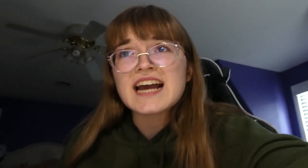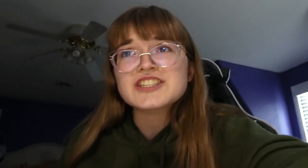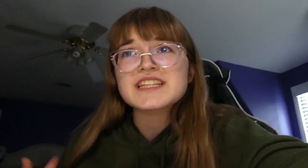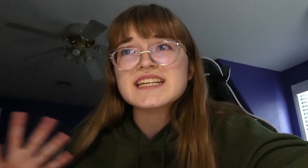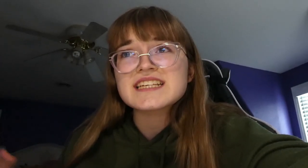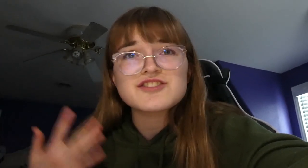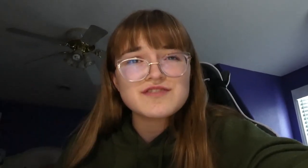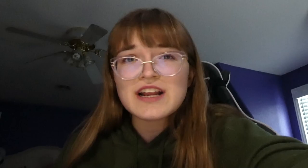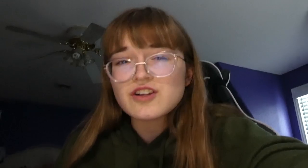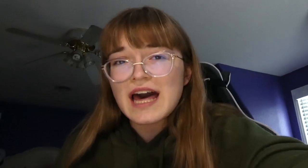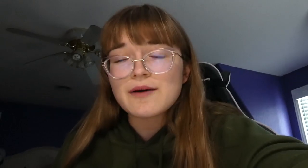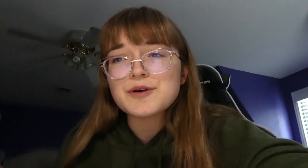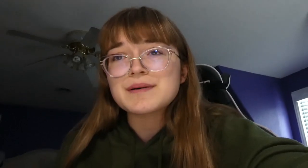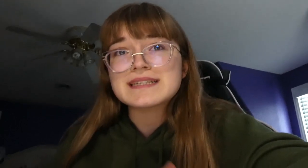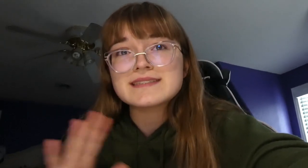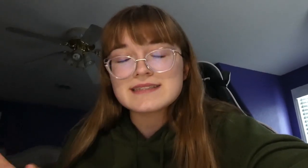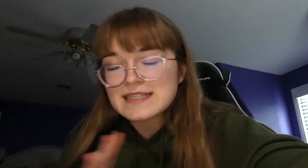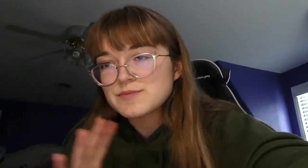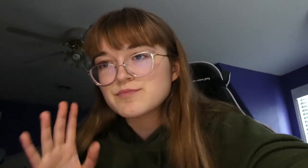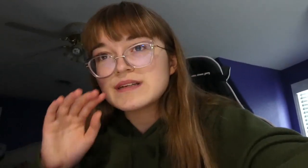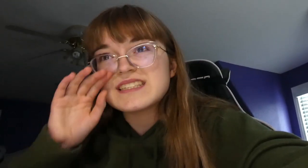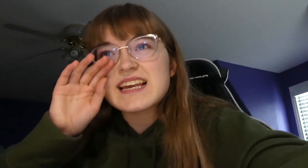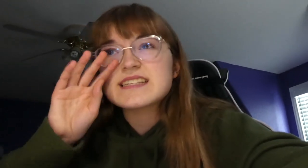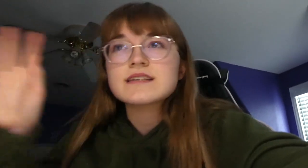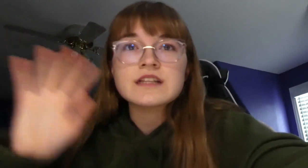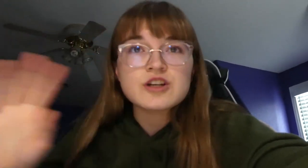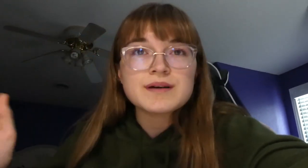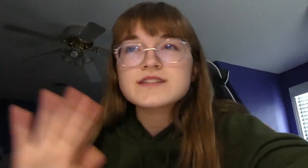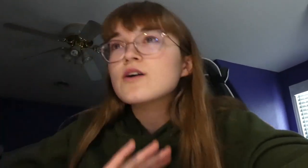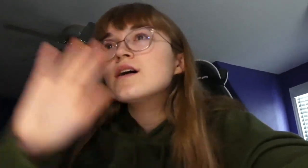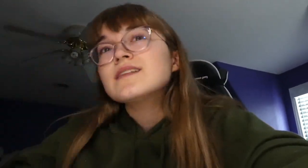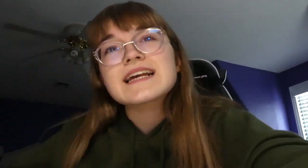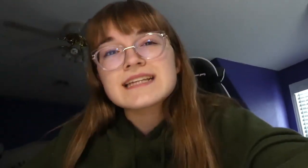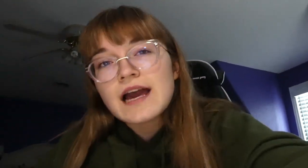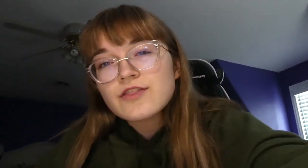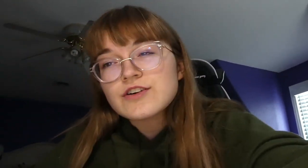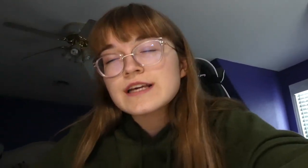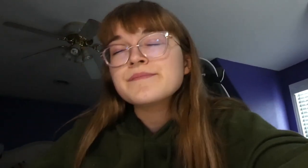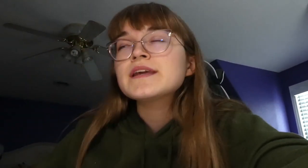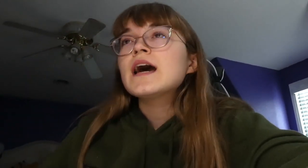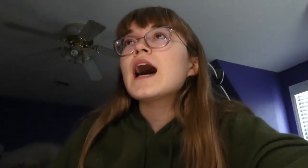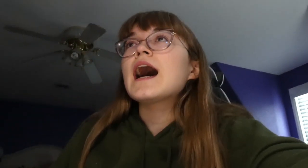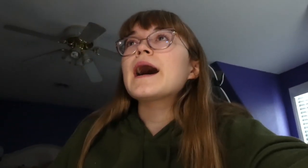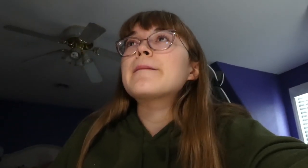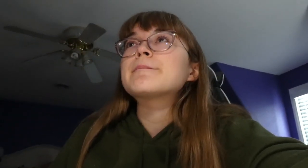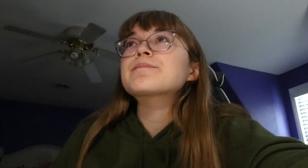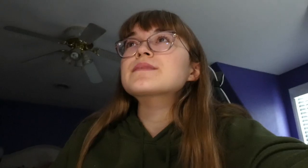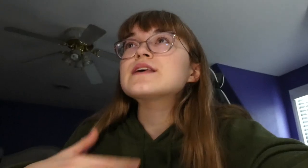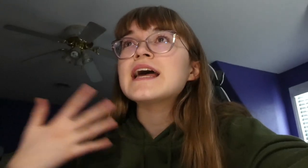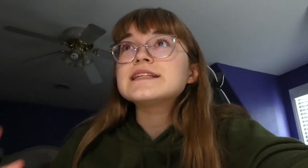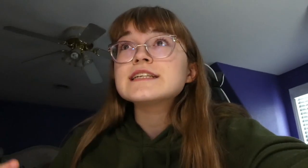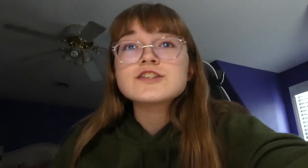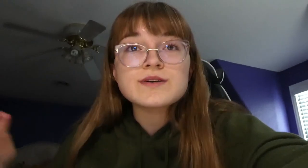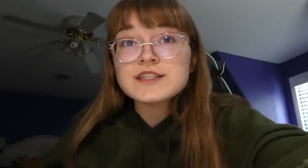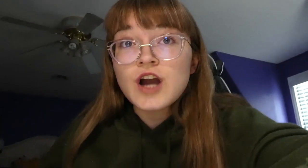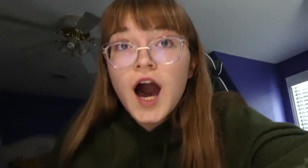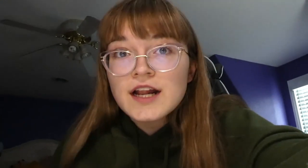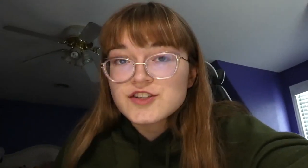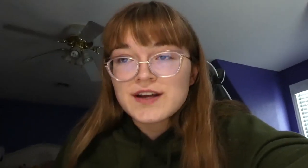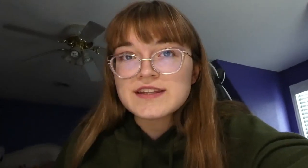actually, like, his final hour, but he stays a little bit, so, like, 9.30, um, and so he's gone during the